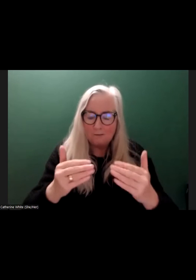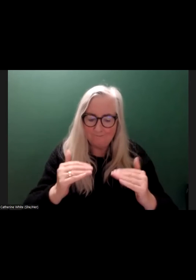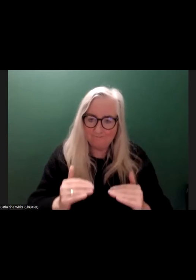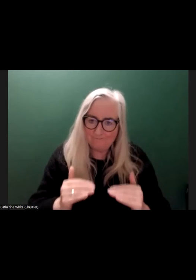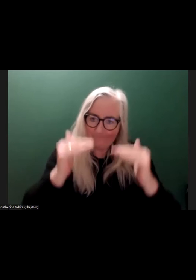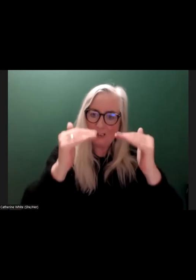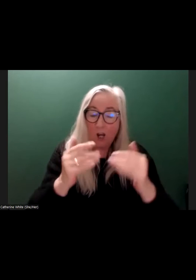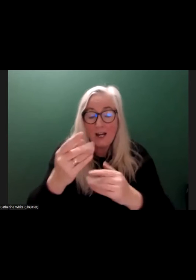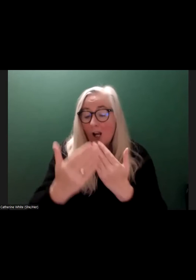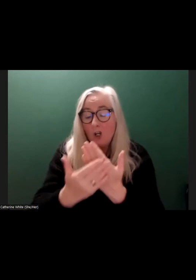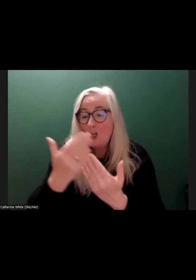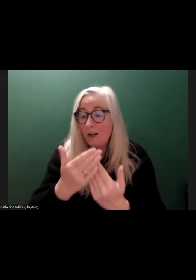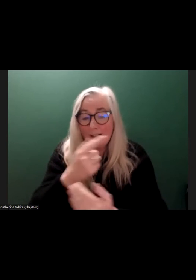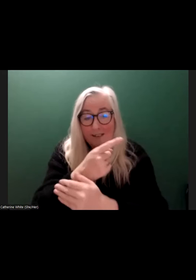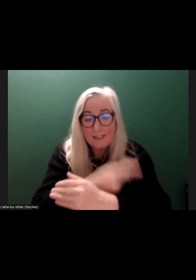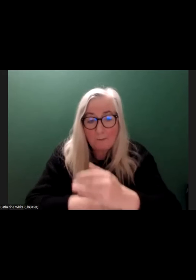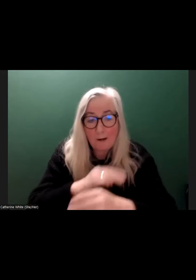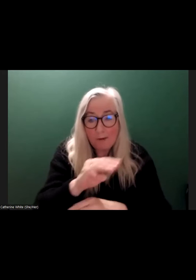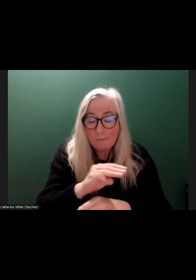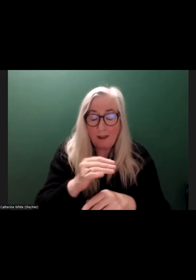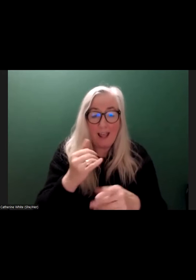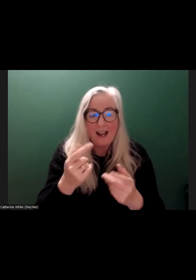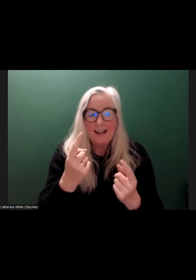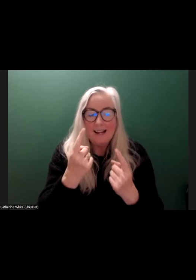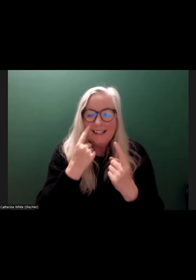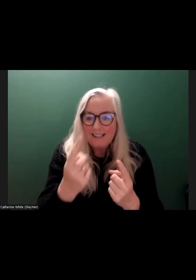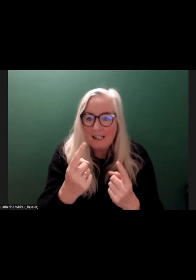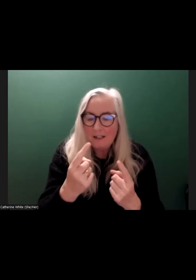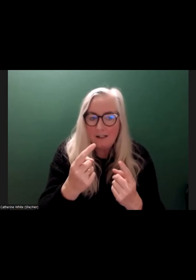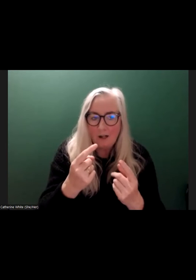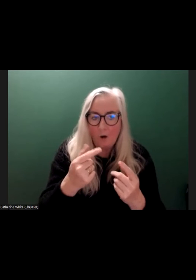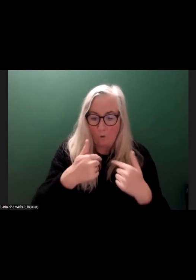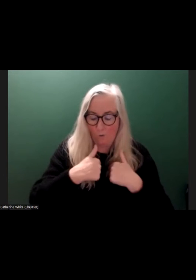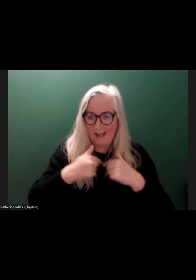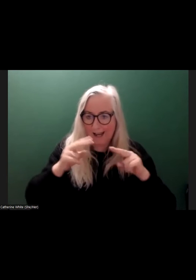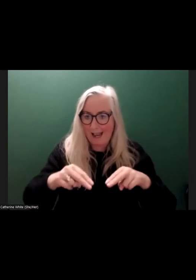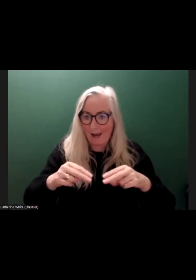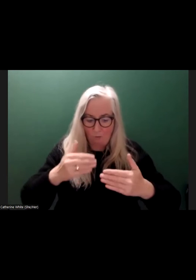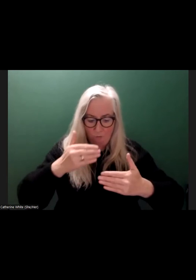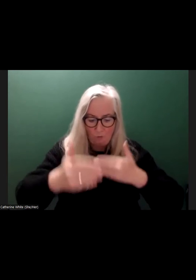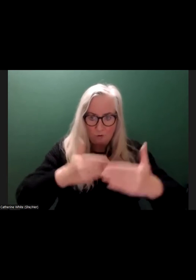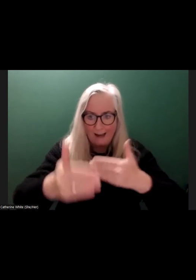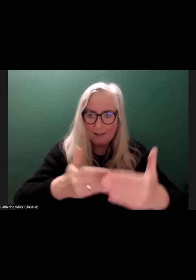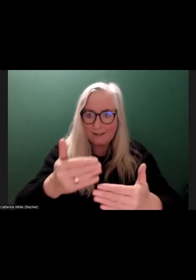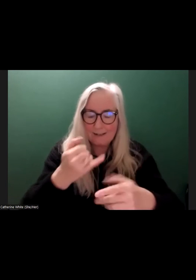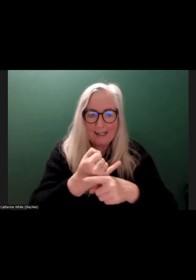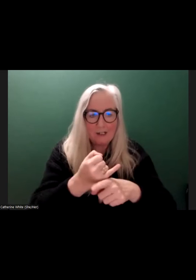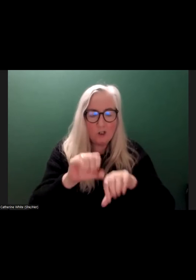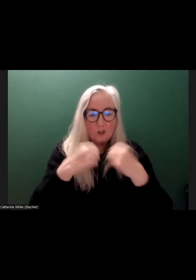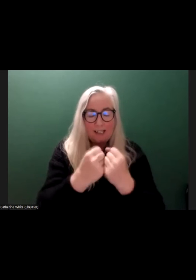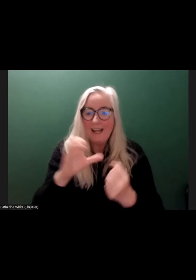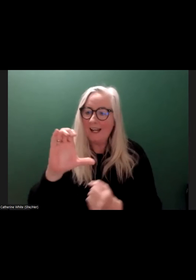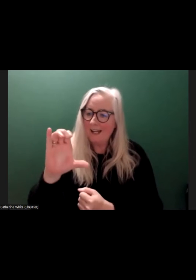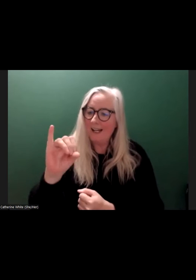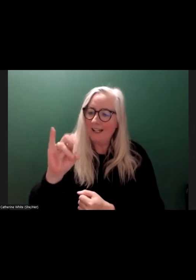Young disabled people and disabled people in general have seen how socially progressive we can be as a society. And I'll use the civil society as